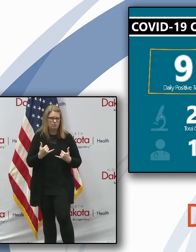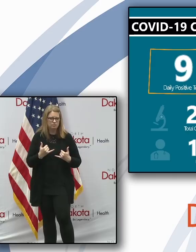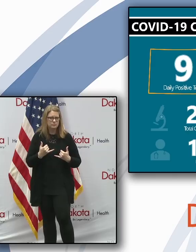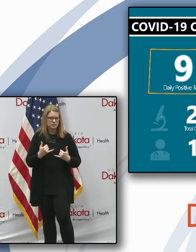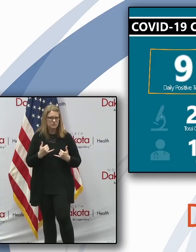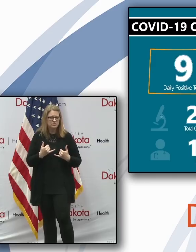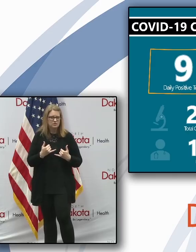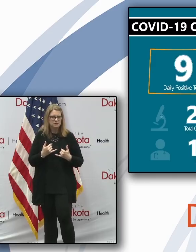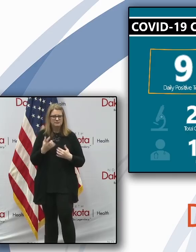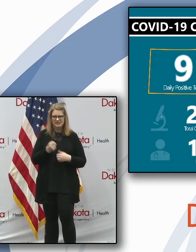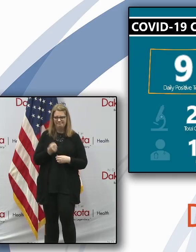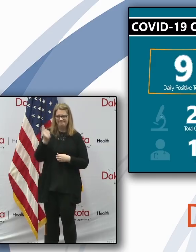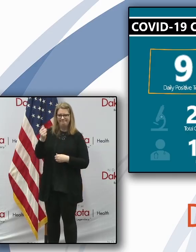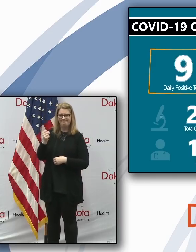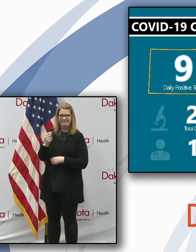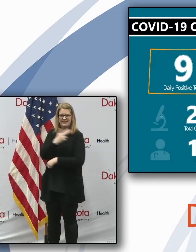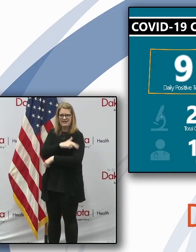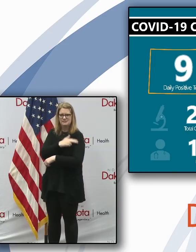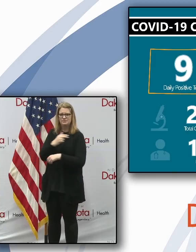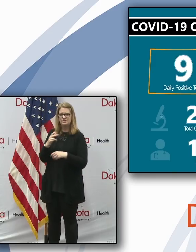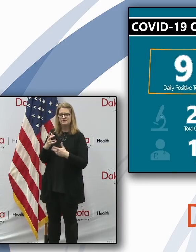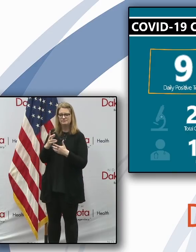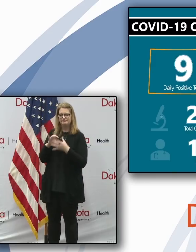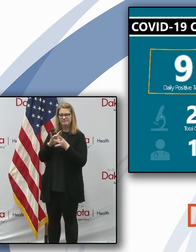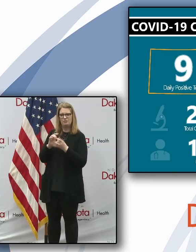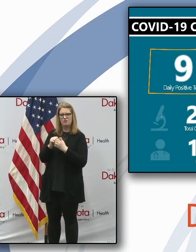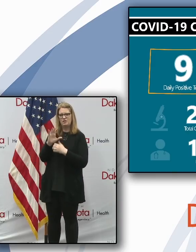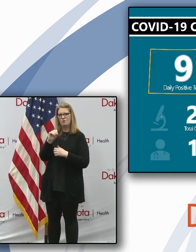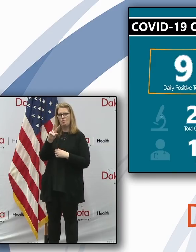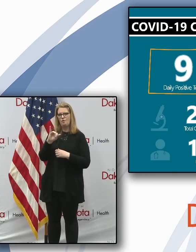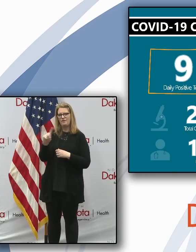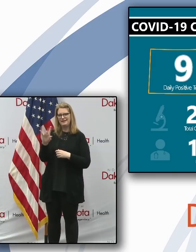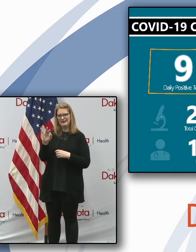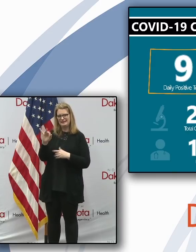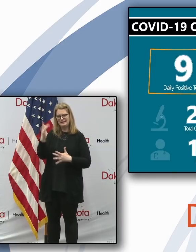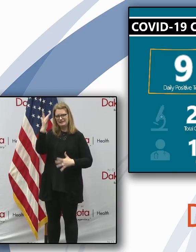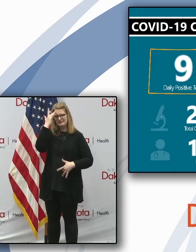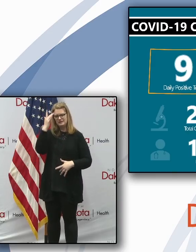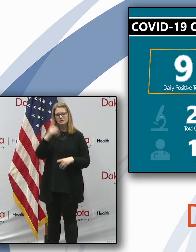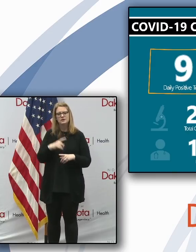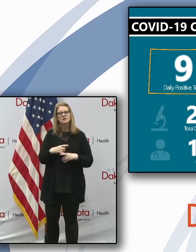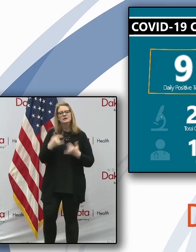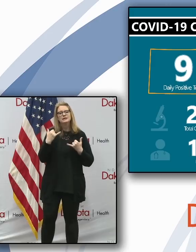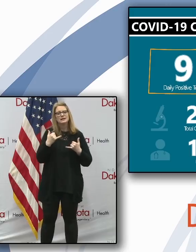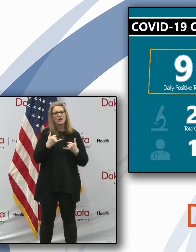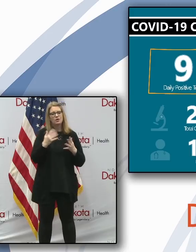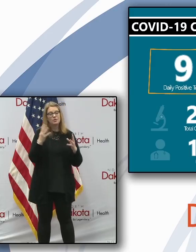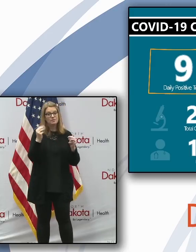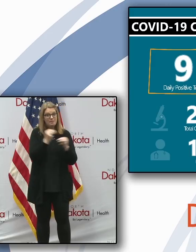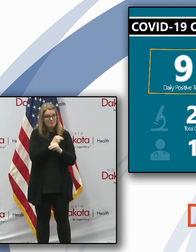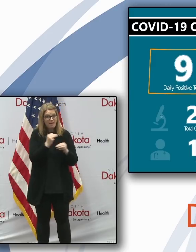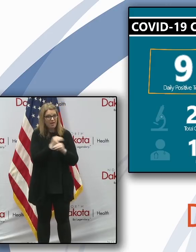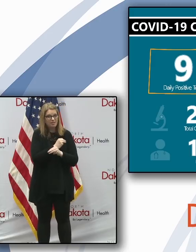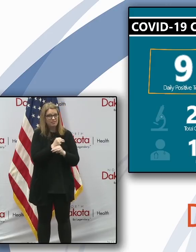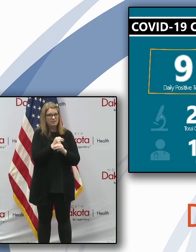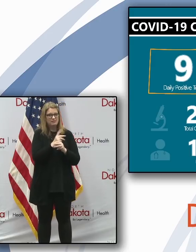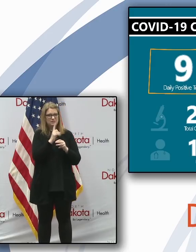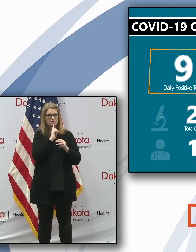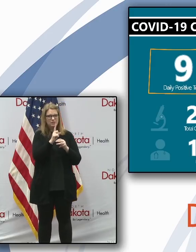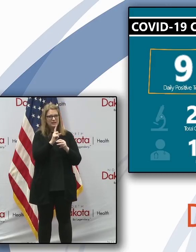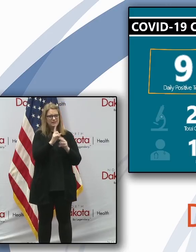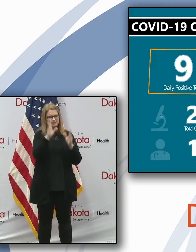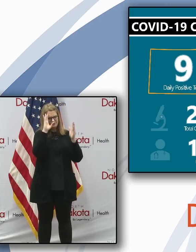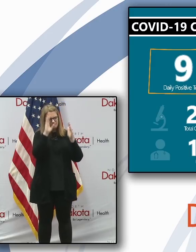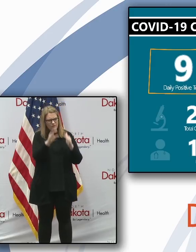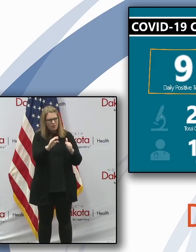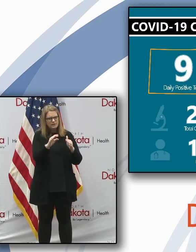people with COVID-19 disease. But again, the math that we want to focus on, people are paying a